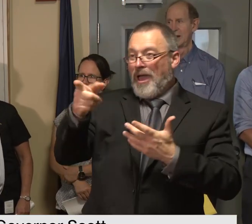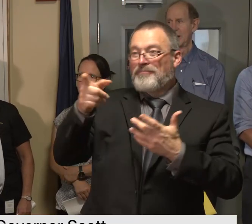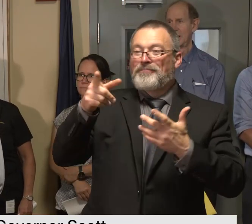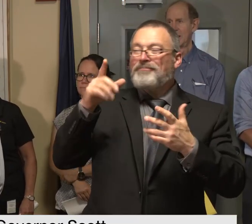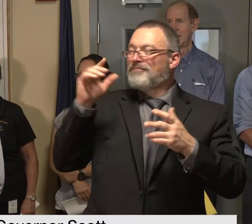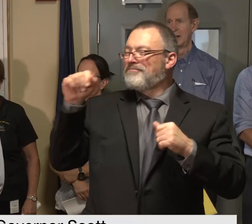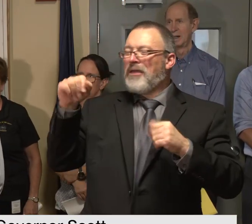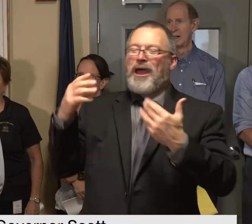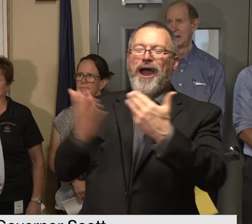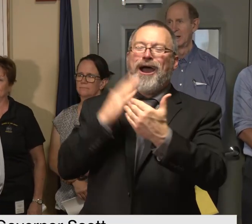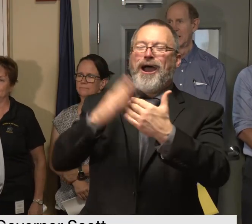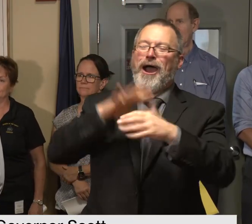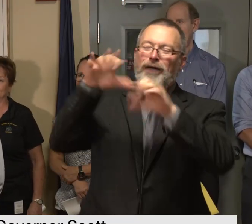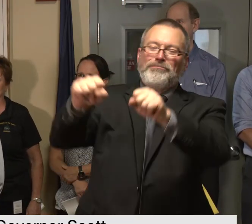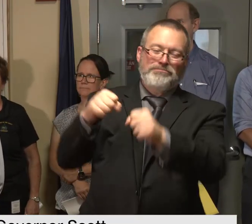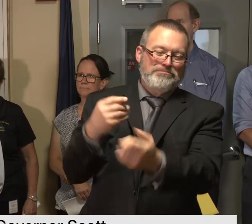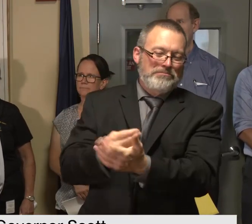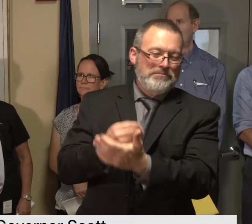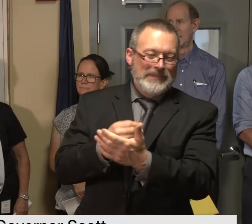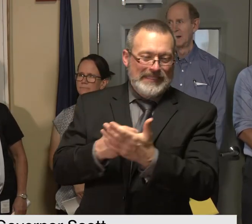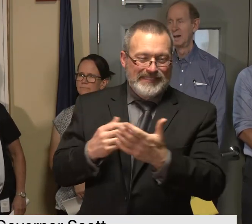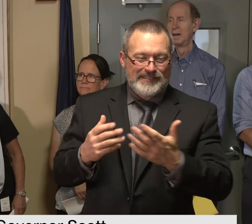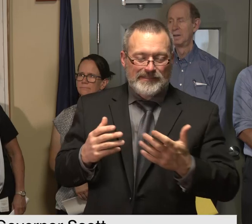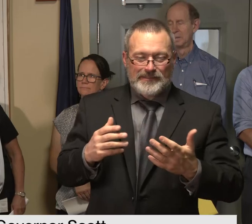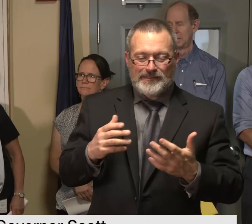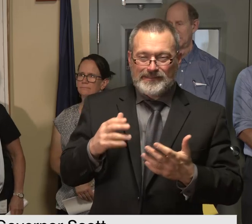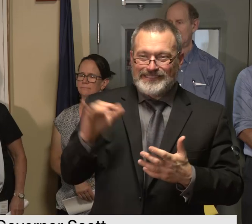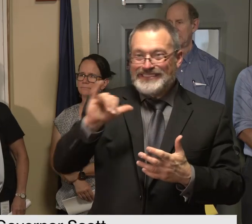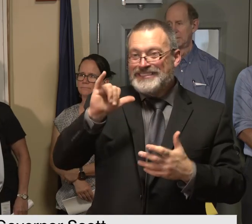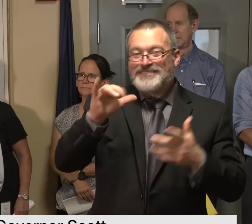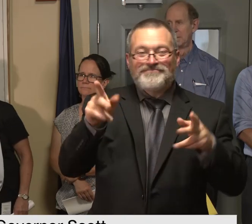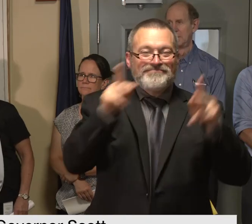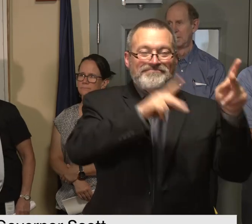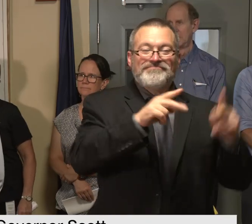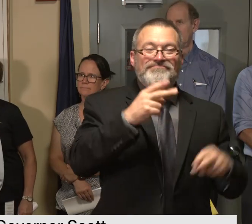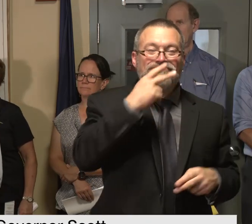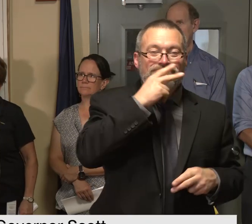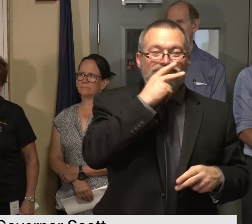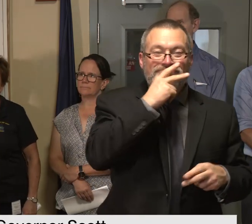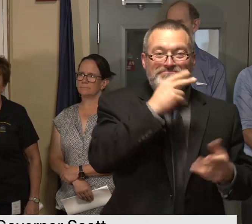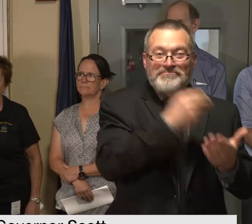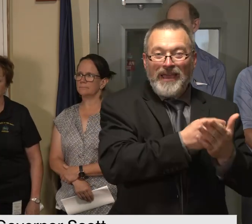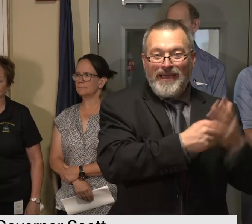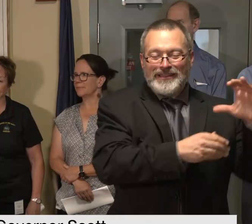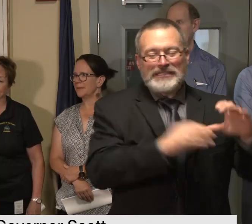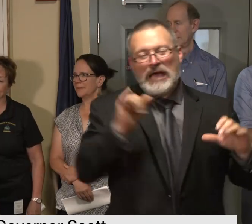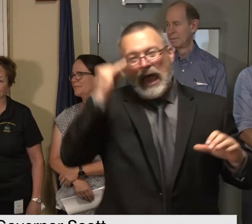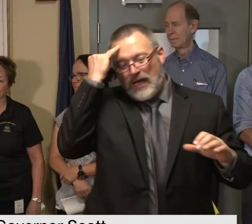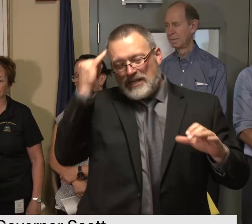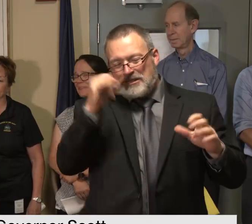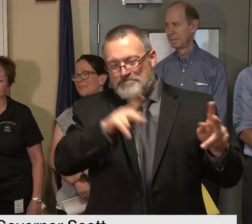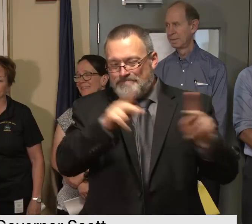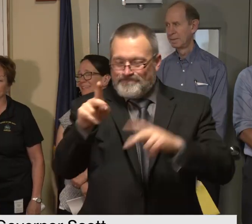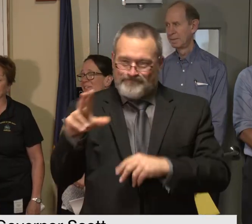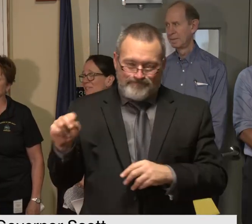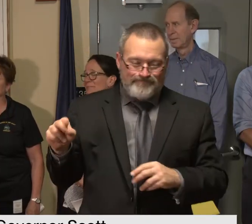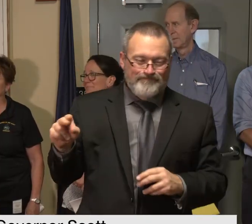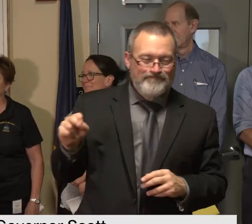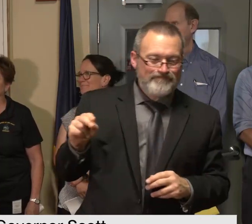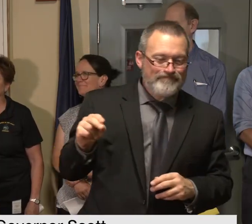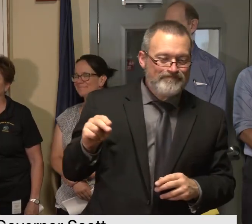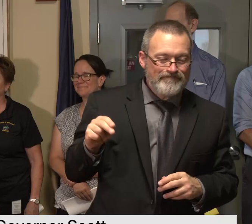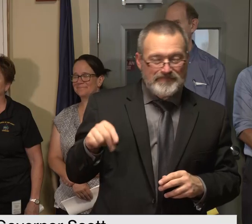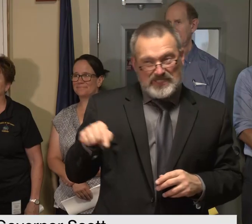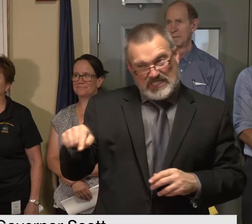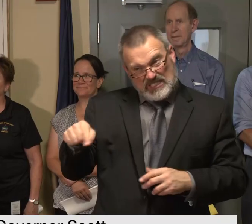like tobacco money but but that took a long time as well and i think this will take that much longer i think that's accurate